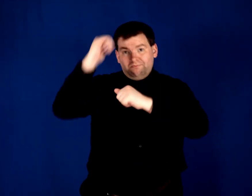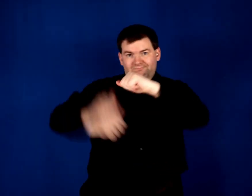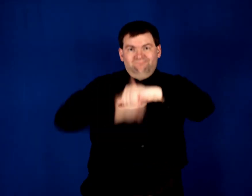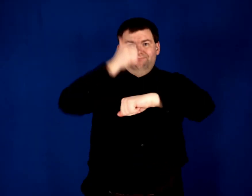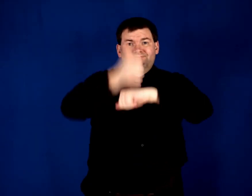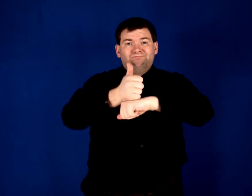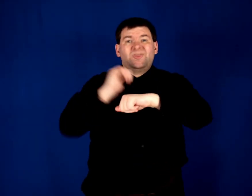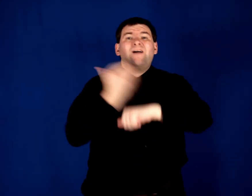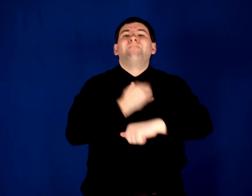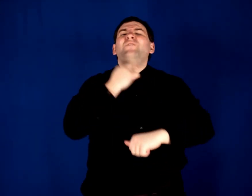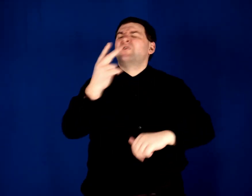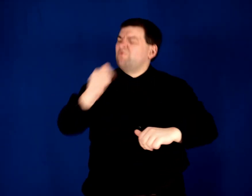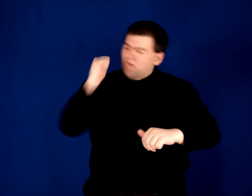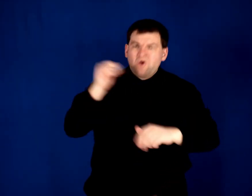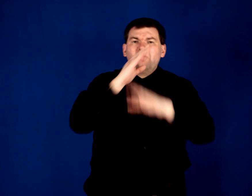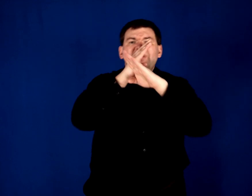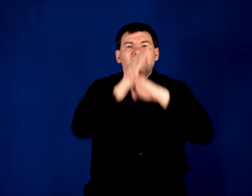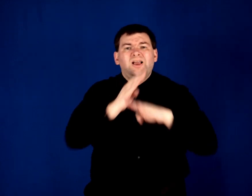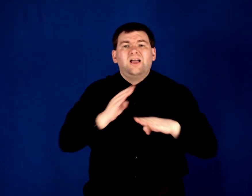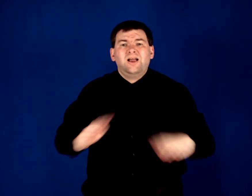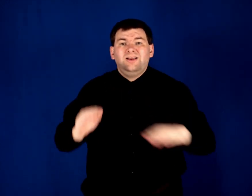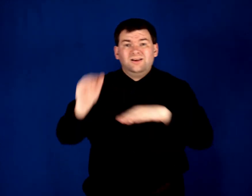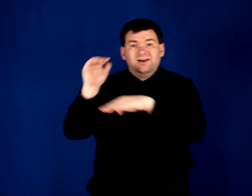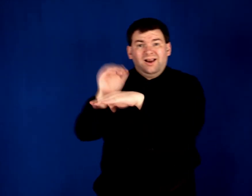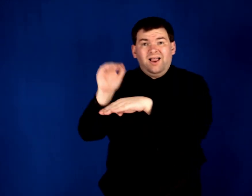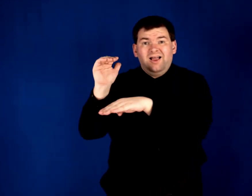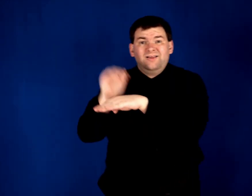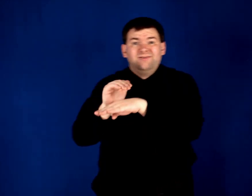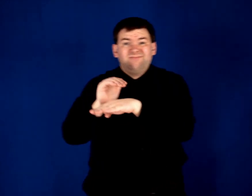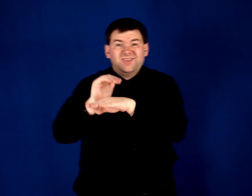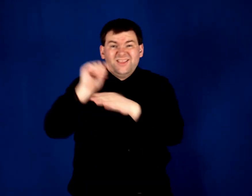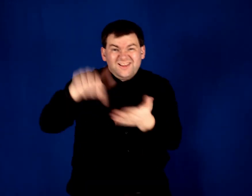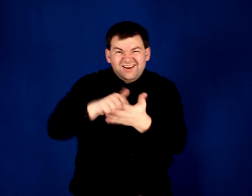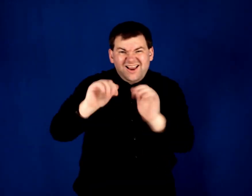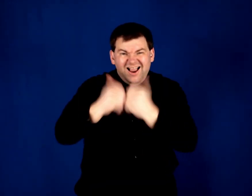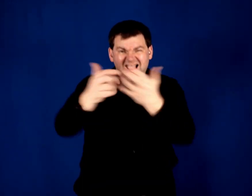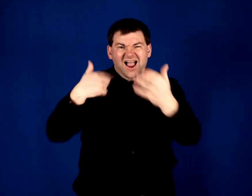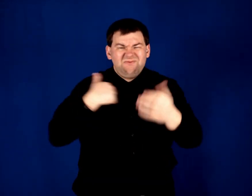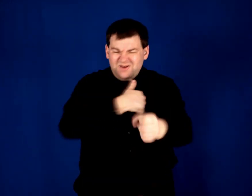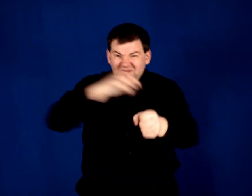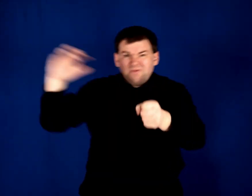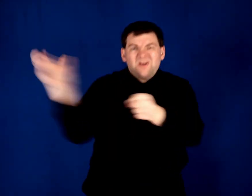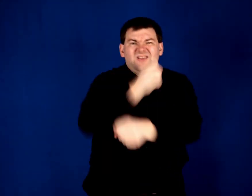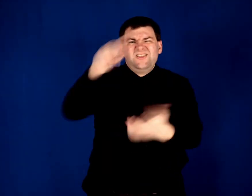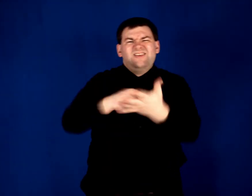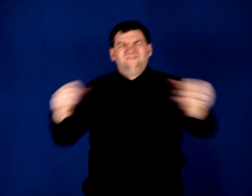Our voices won't be silent tonight And this is how we'll win this